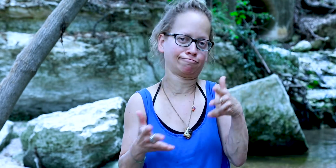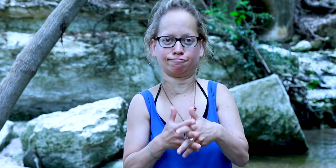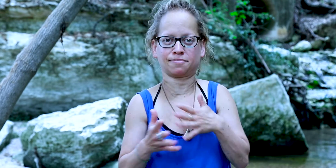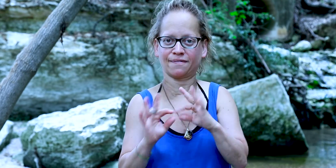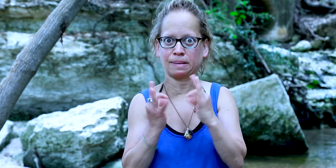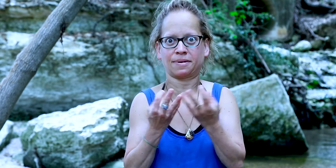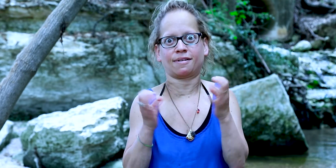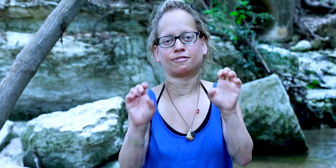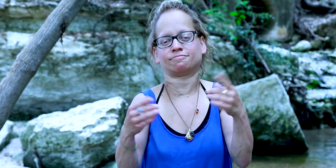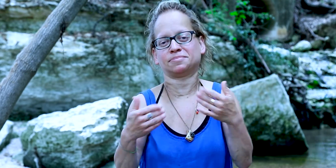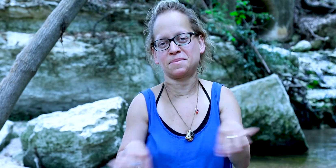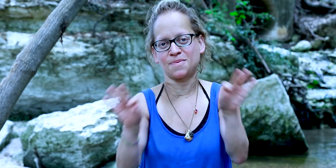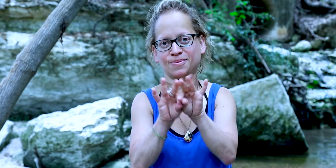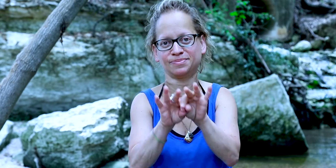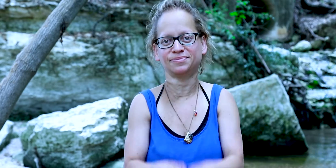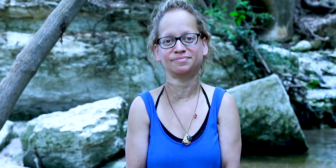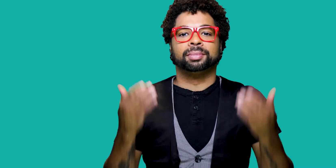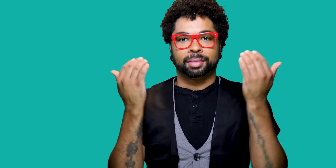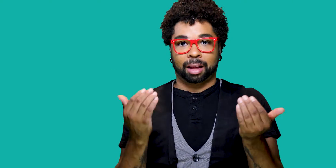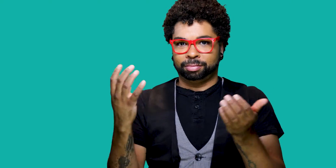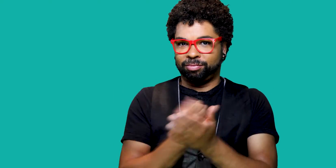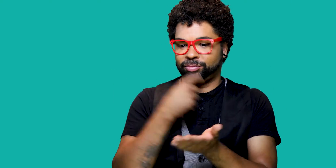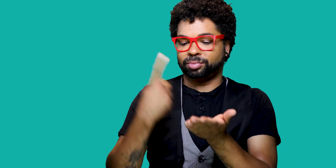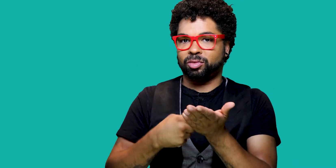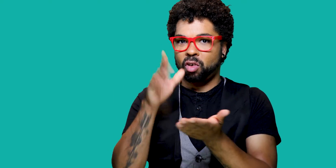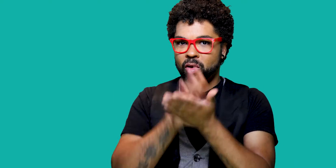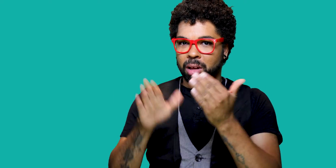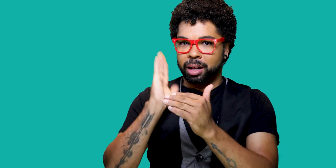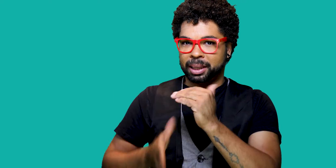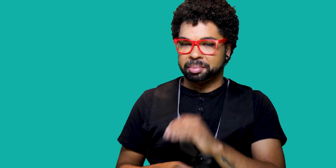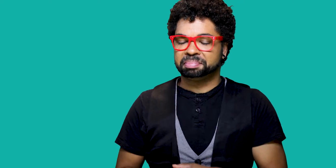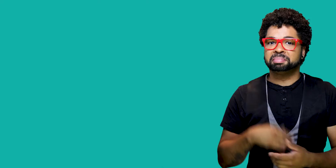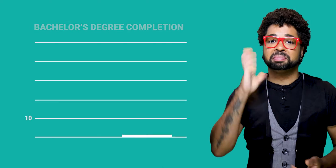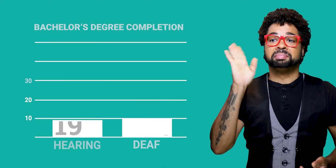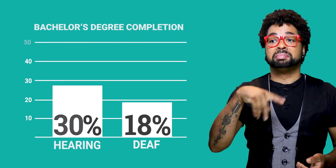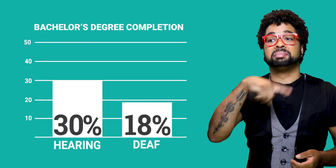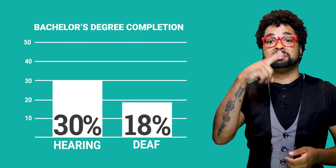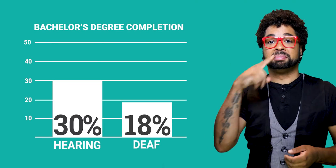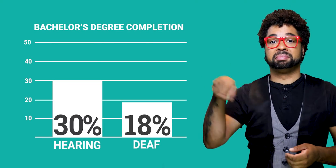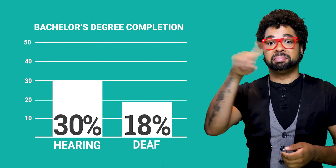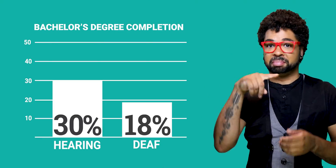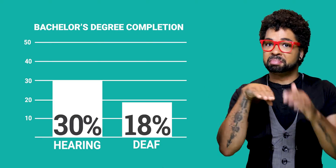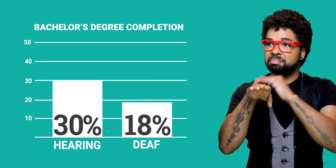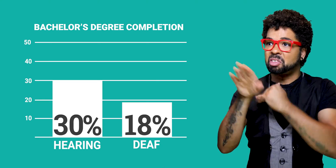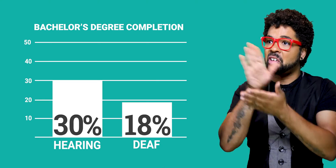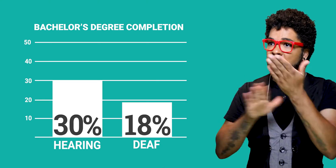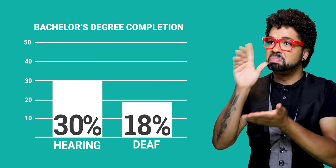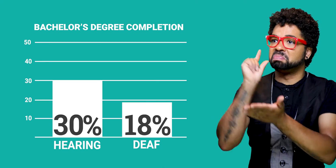family because they prioritized education. Now let's talk about college completion. Hearing students are enrolling in college and